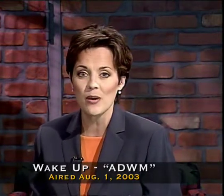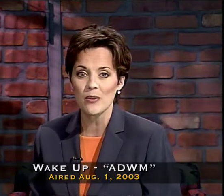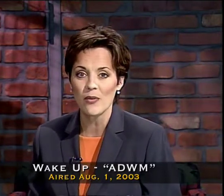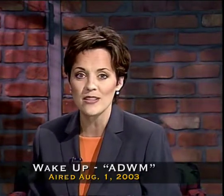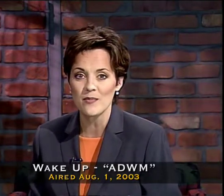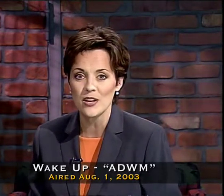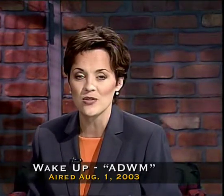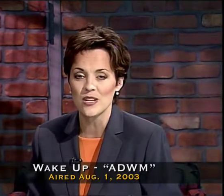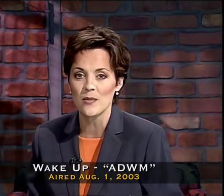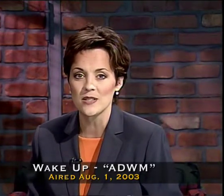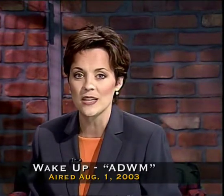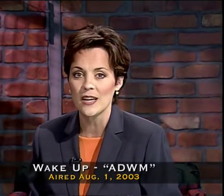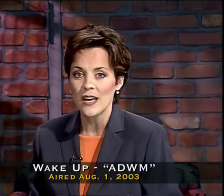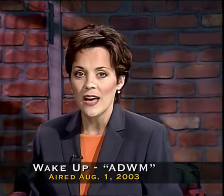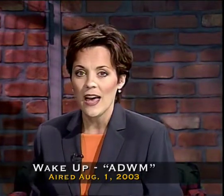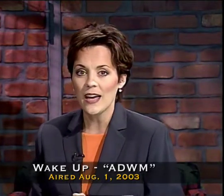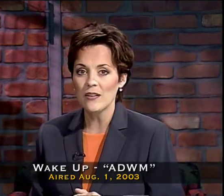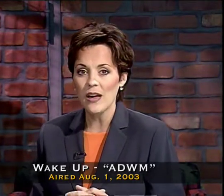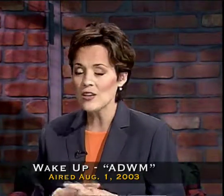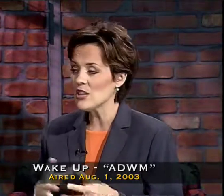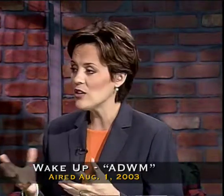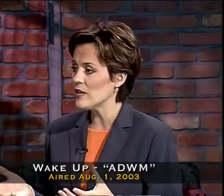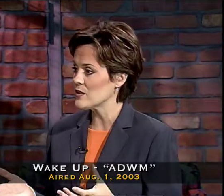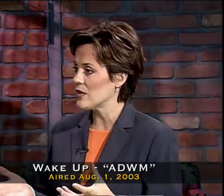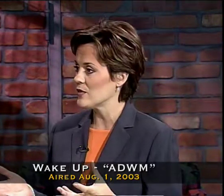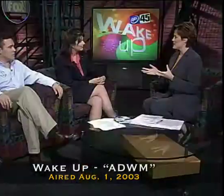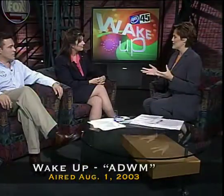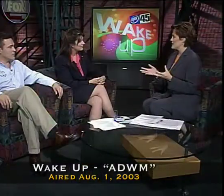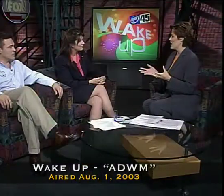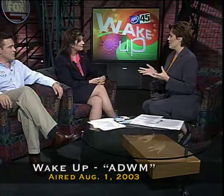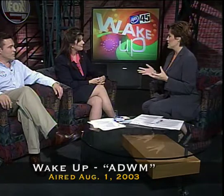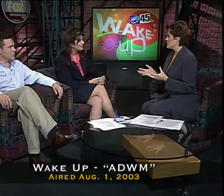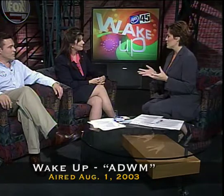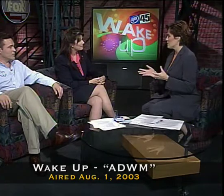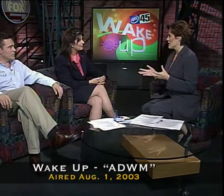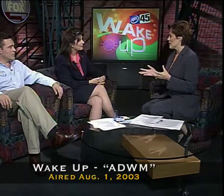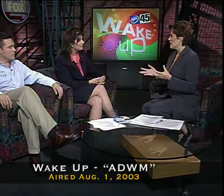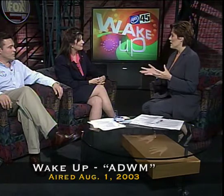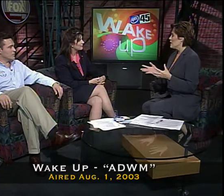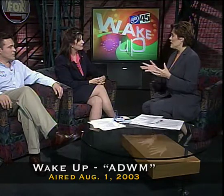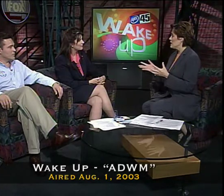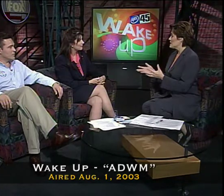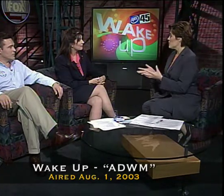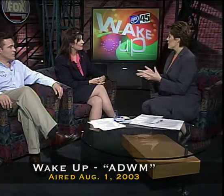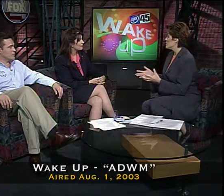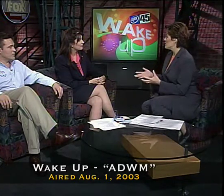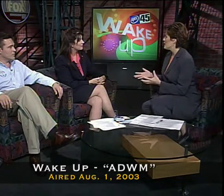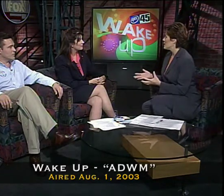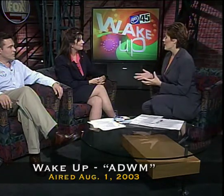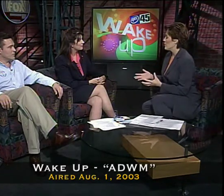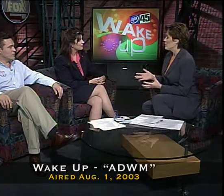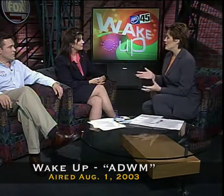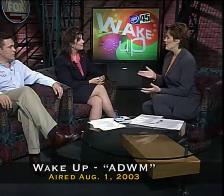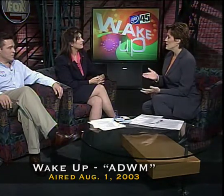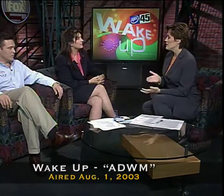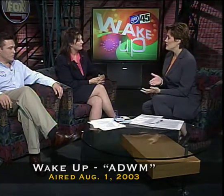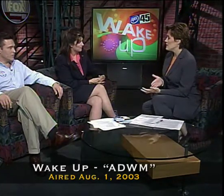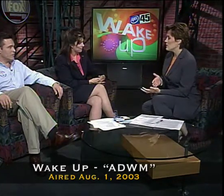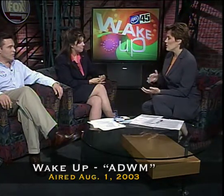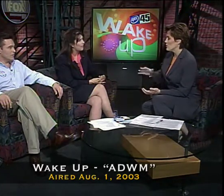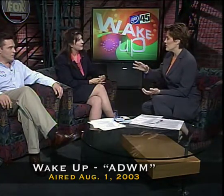Arizona Department of Weights and Measures comes in. And, actually, you guys are here to tell the consumer that in some ways you need their help.